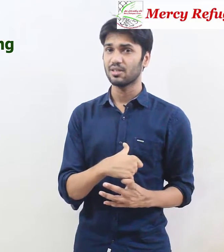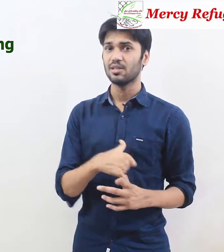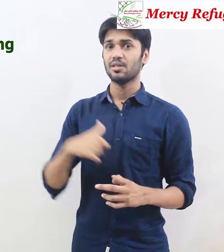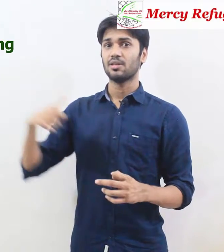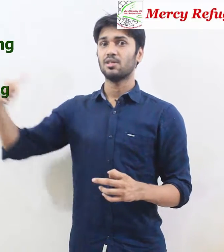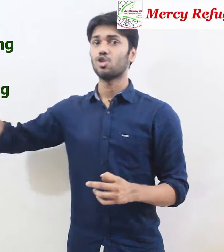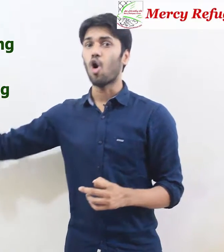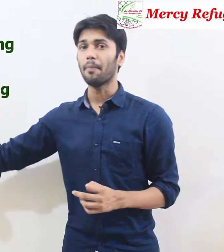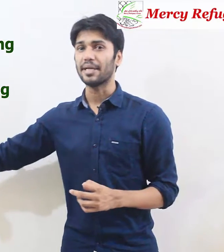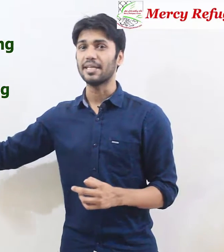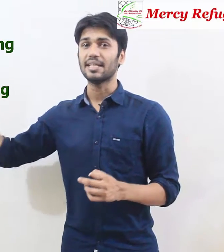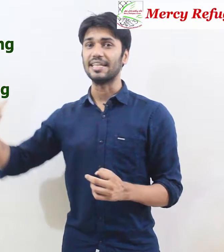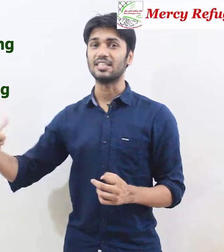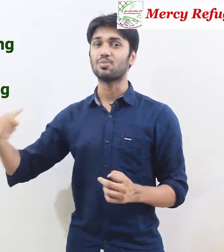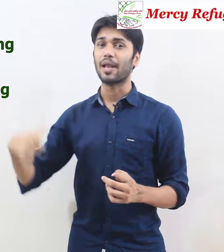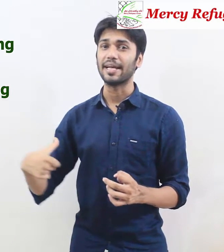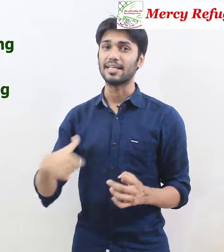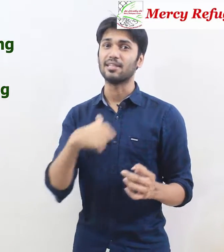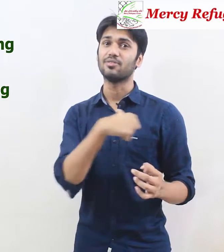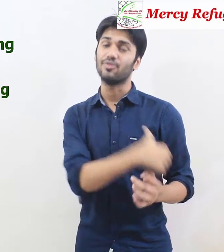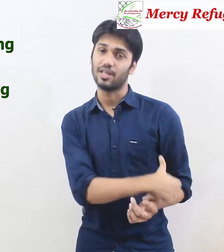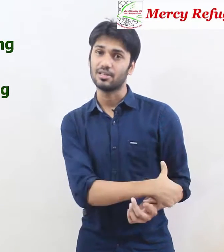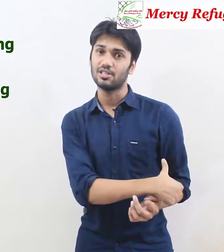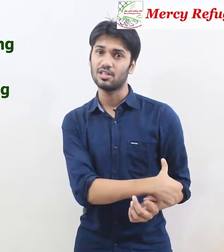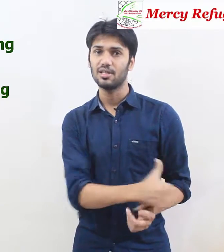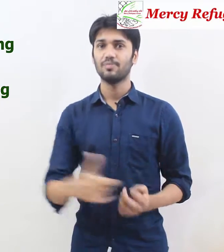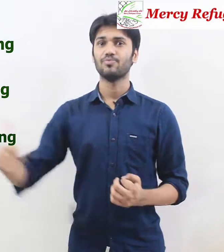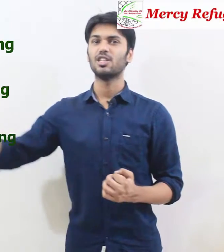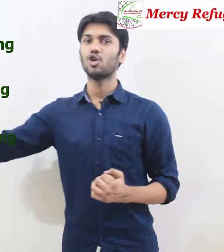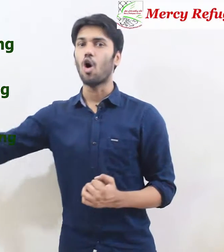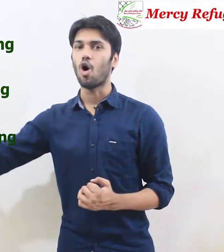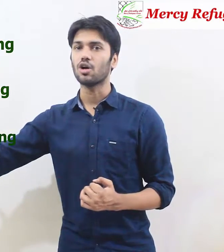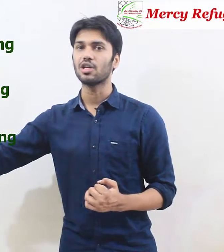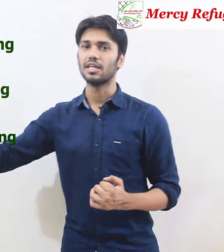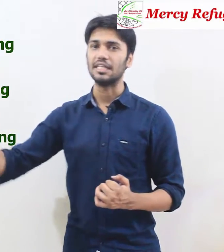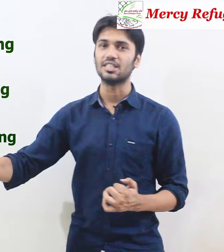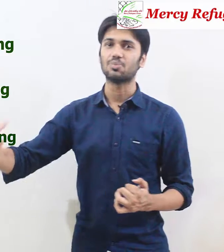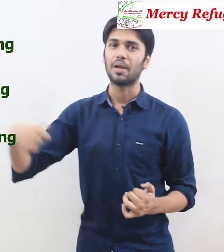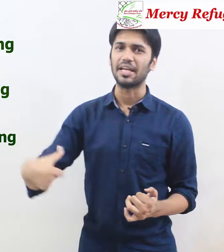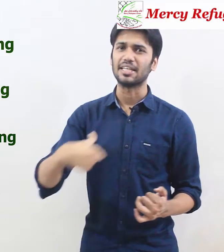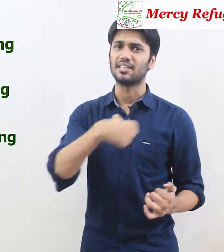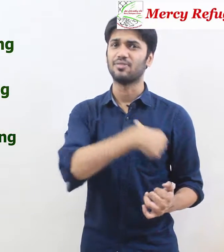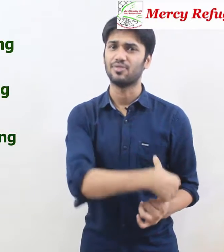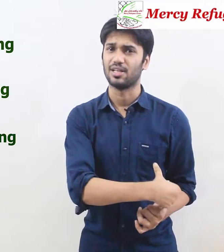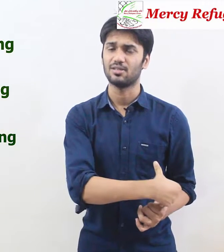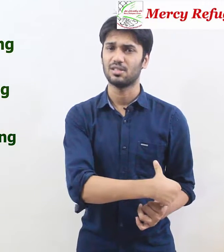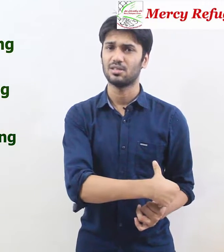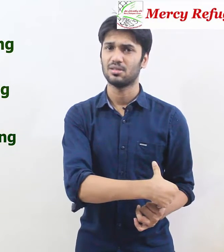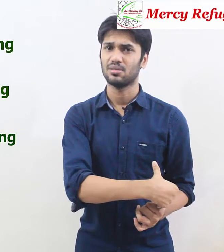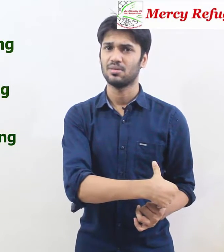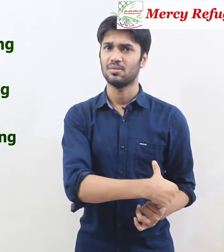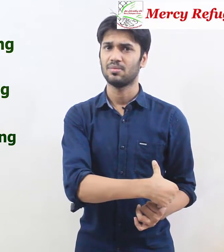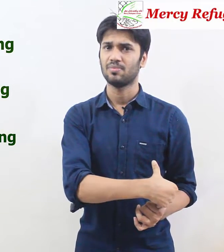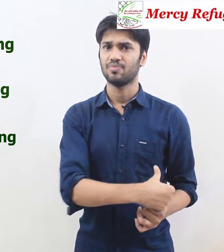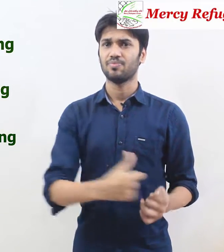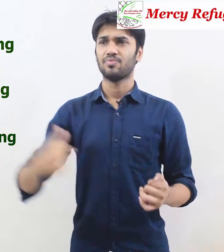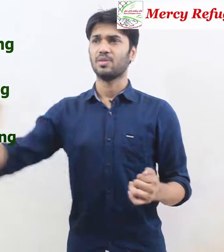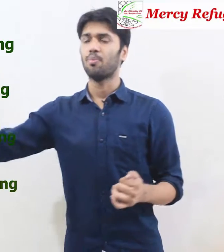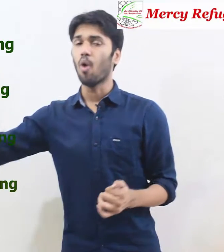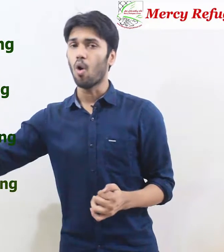Tommy is playing in the field the dog is playing in the field the